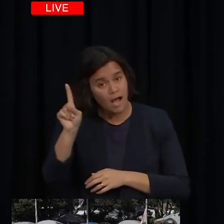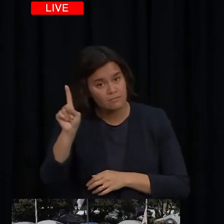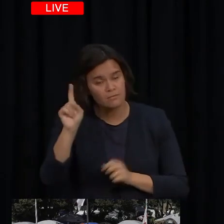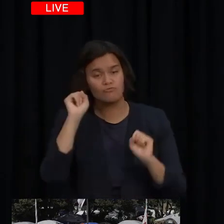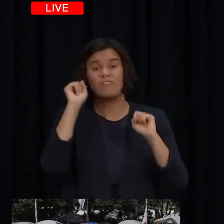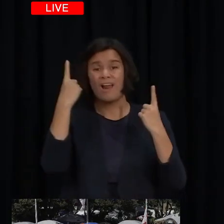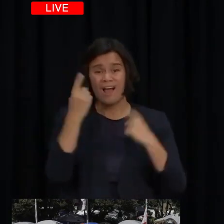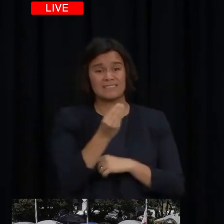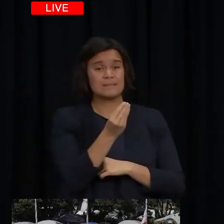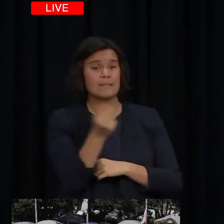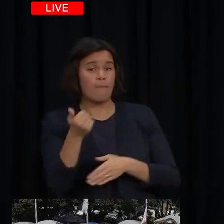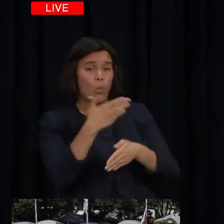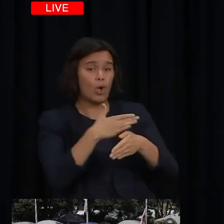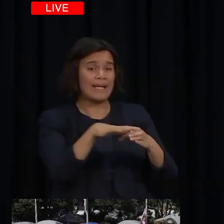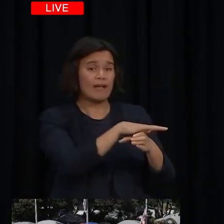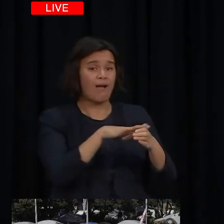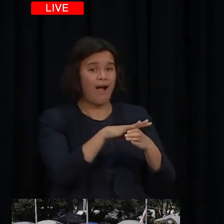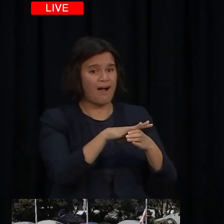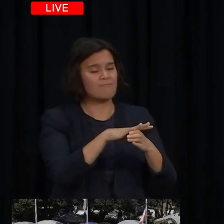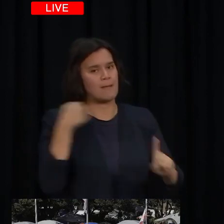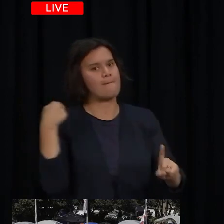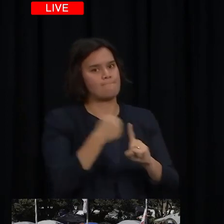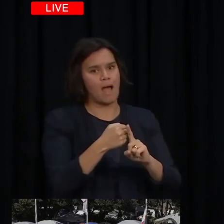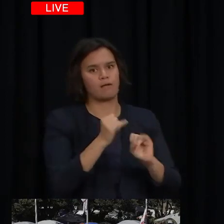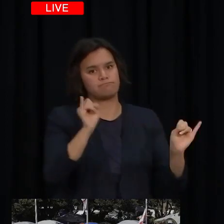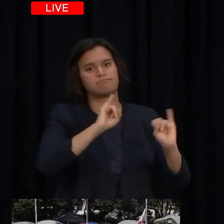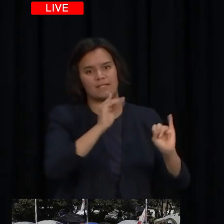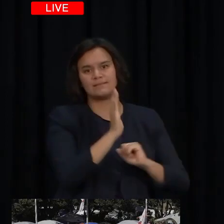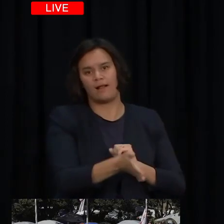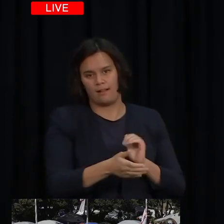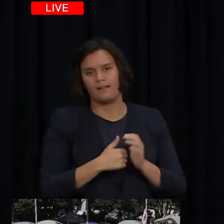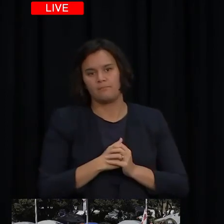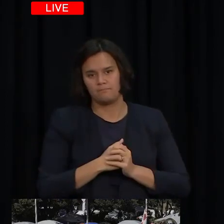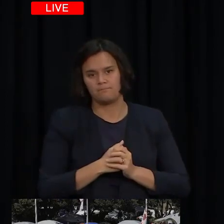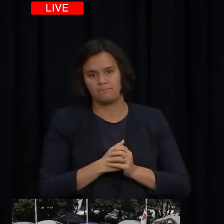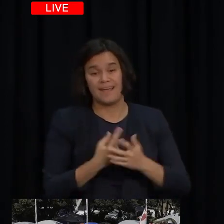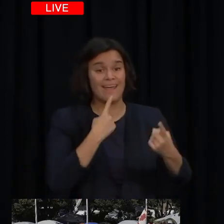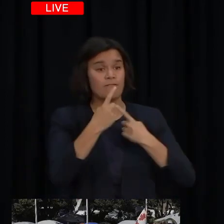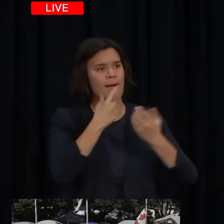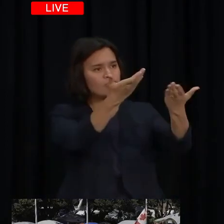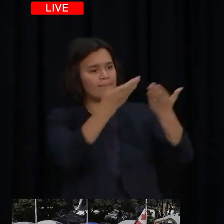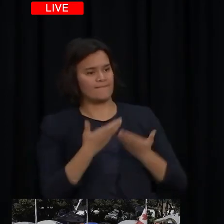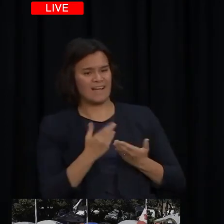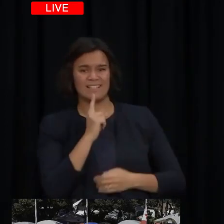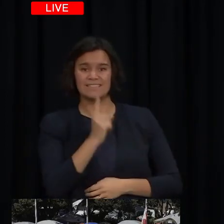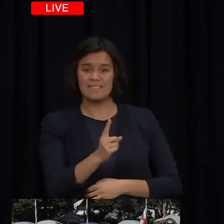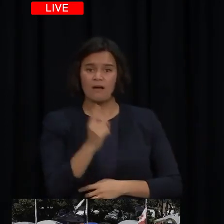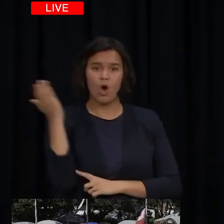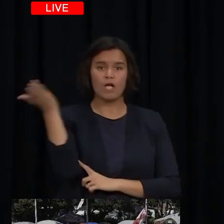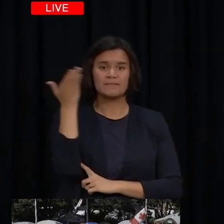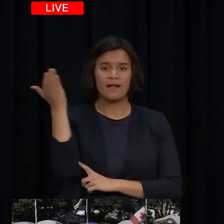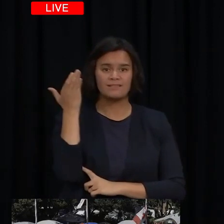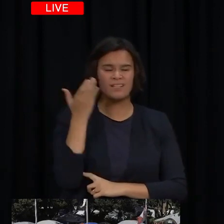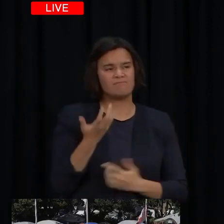sectors there has been a significant decline. The latest retail car data that we have shows that spending on food and beverage